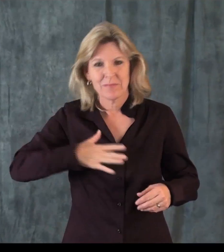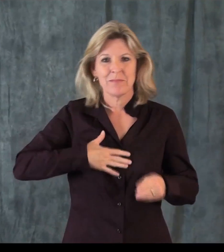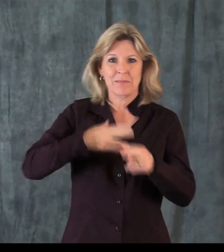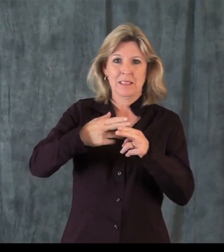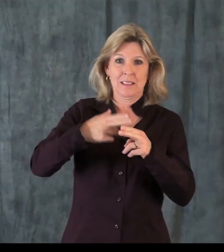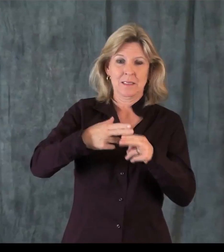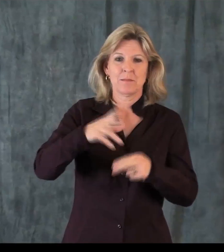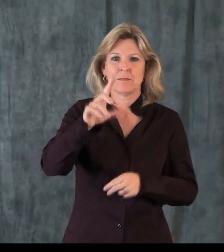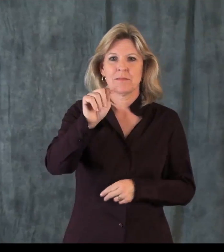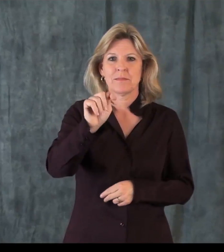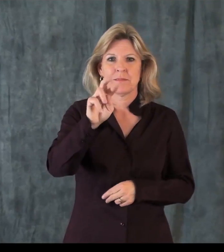Hello, everyone.